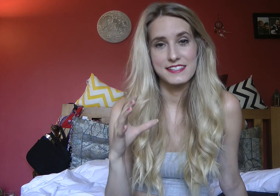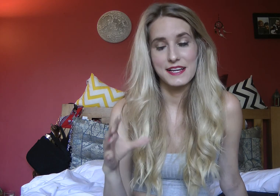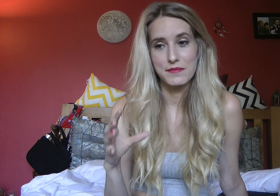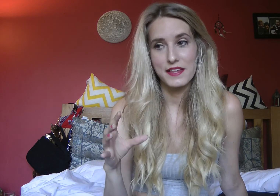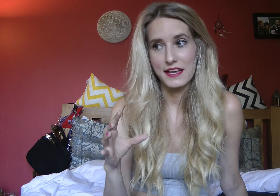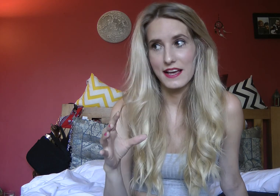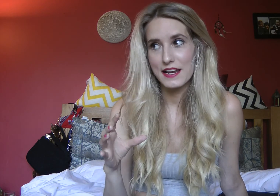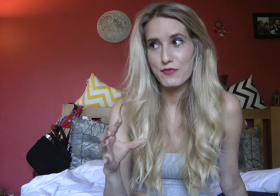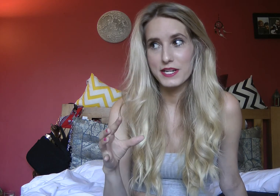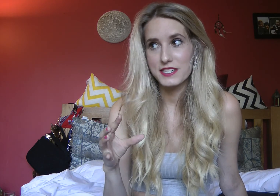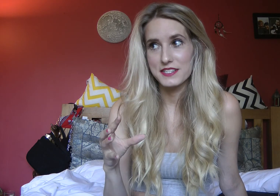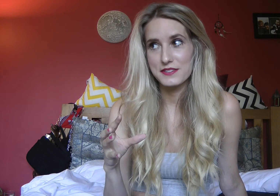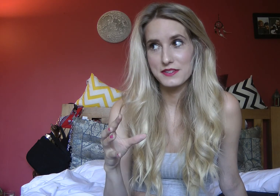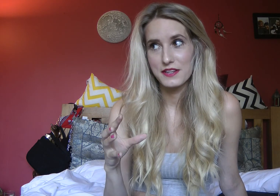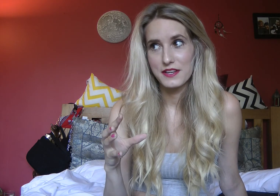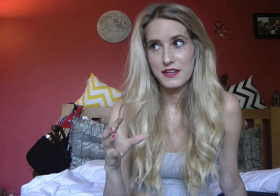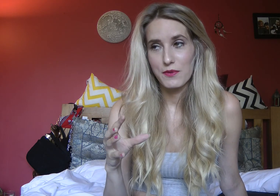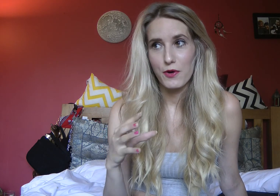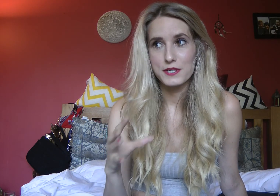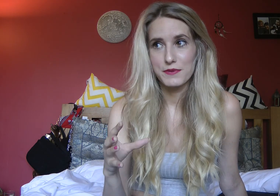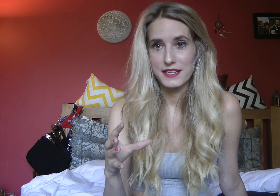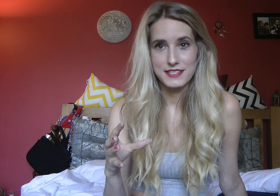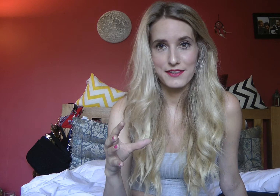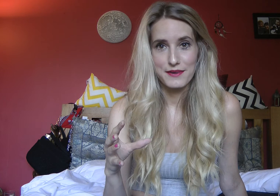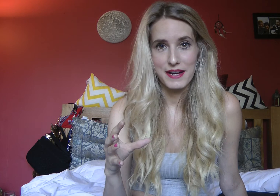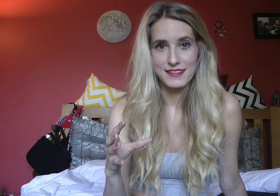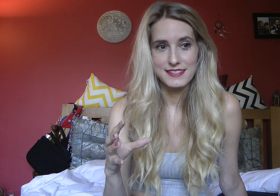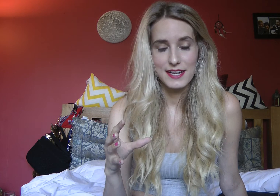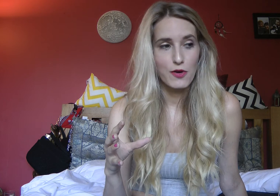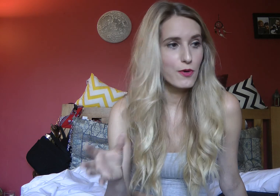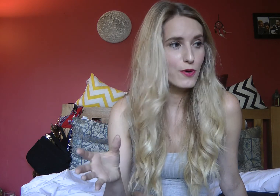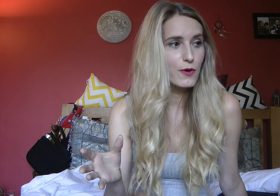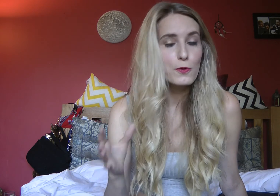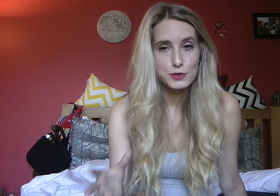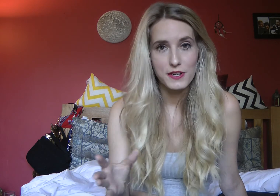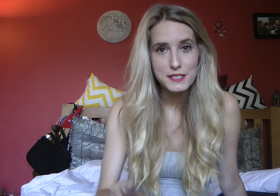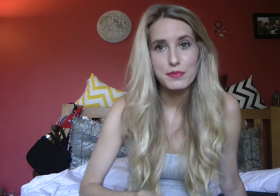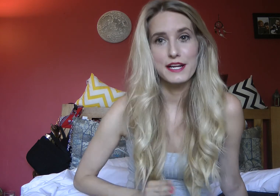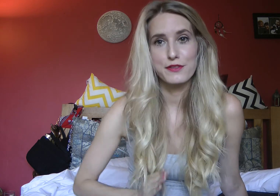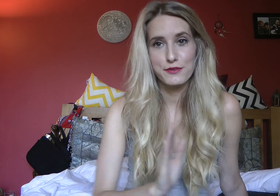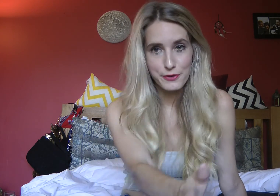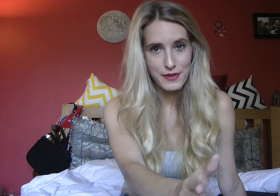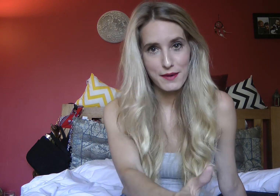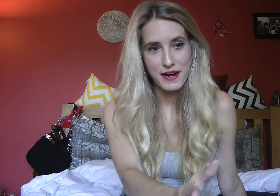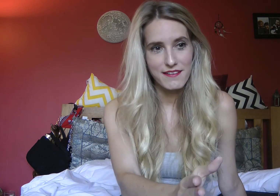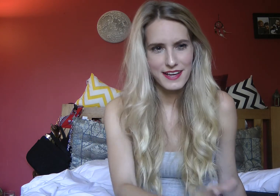same thing and if we just were honest with each other about it or all try to break through that barrier